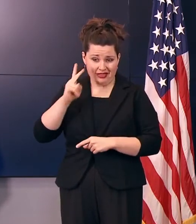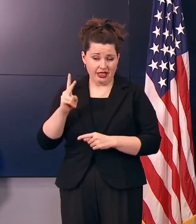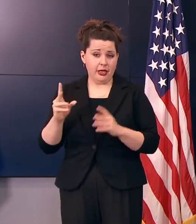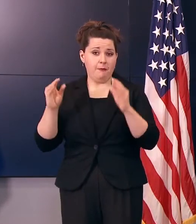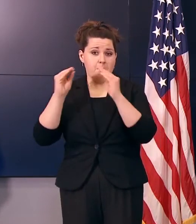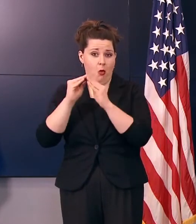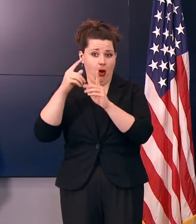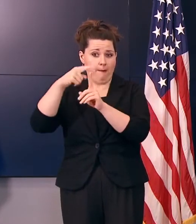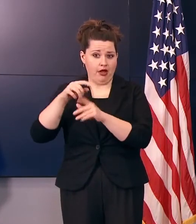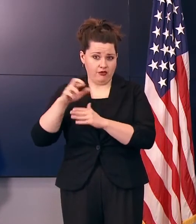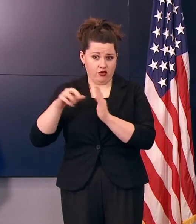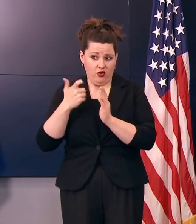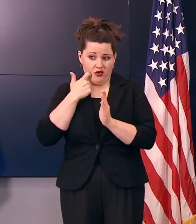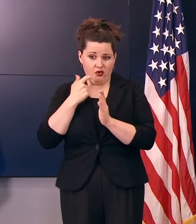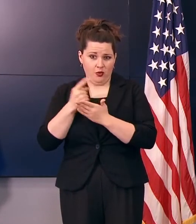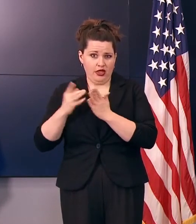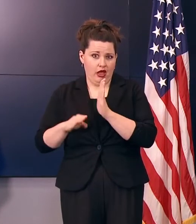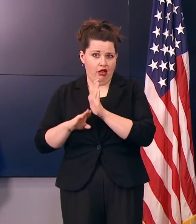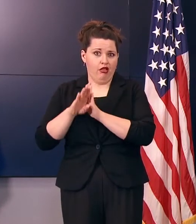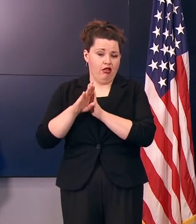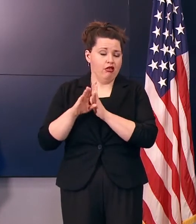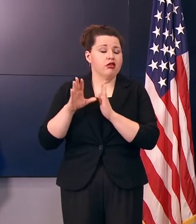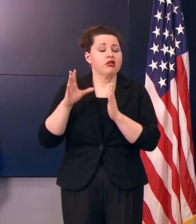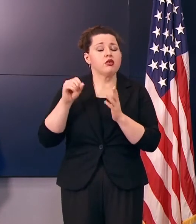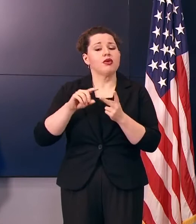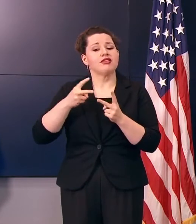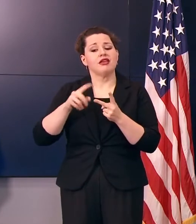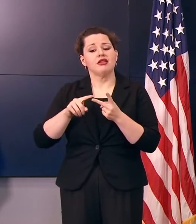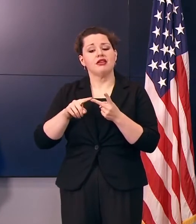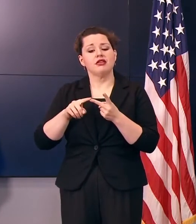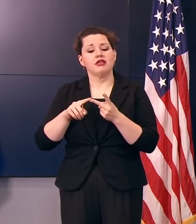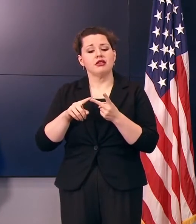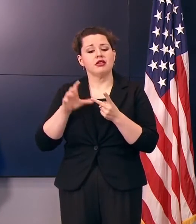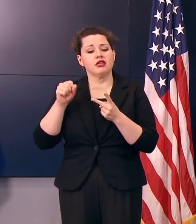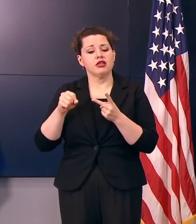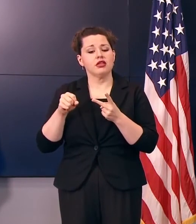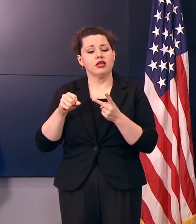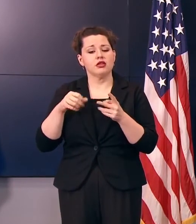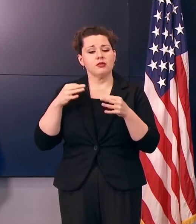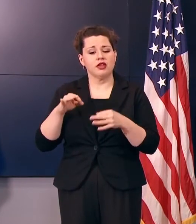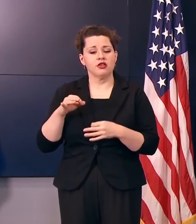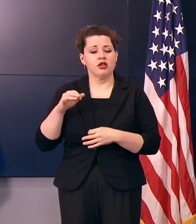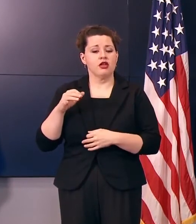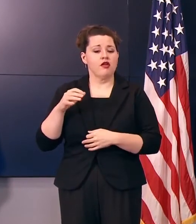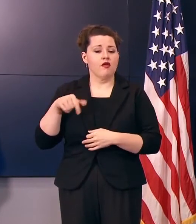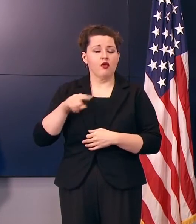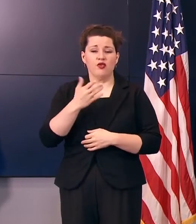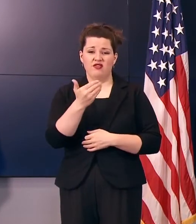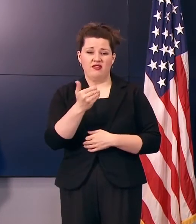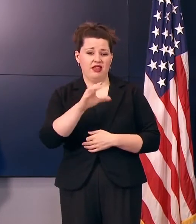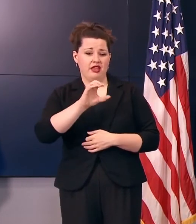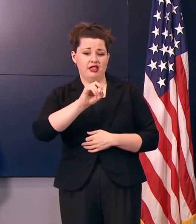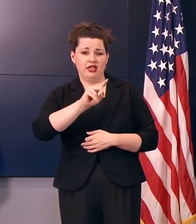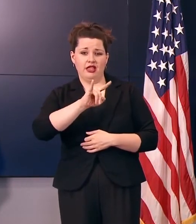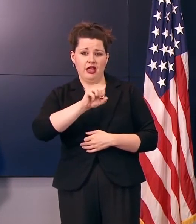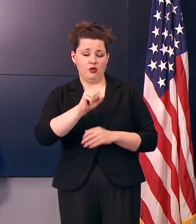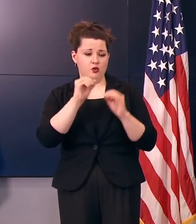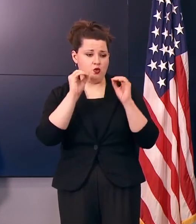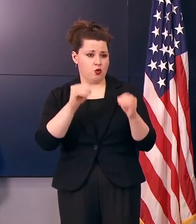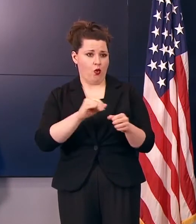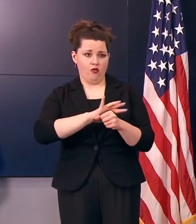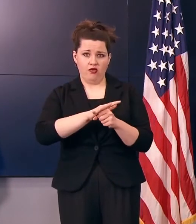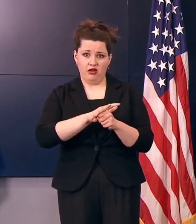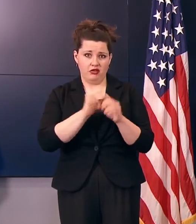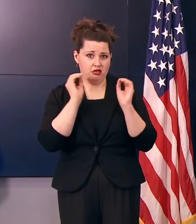cases over the weekend? And secondly, you talk about how there's 15 counties where there's no detection of virus